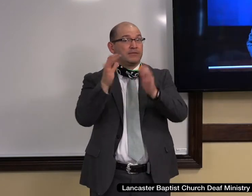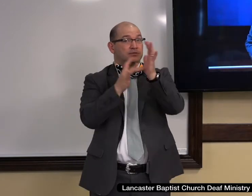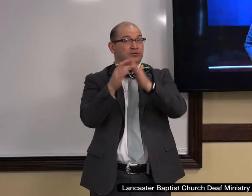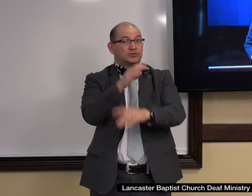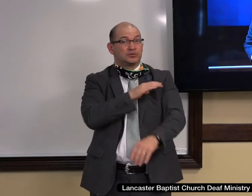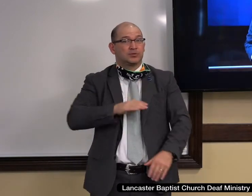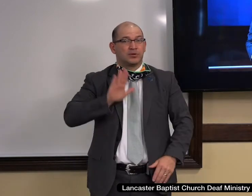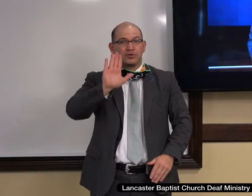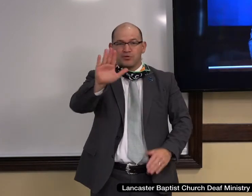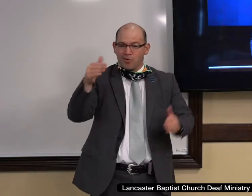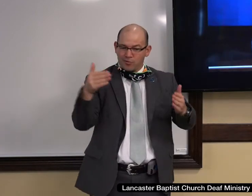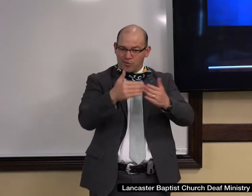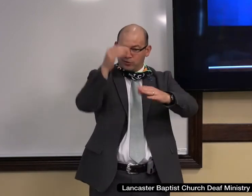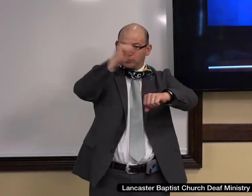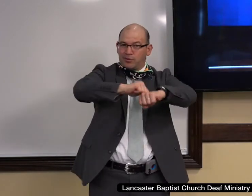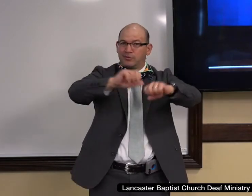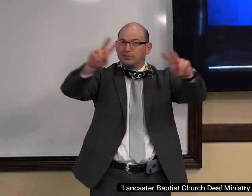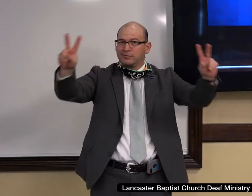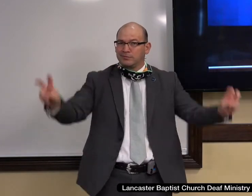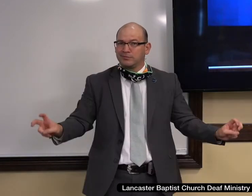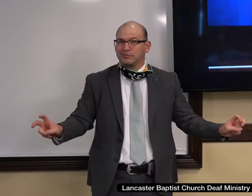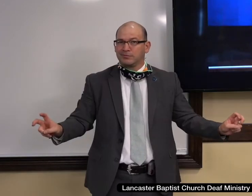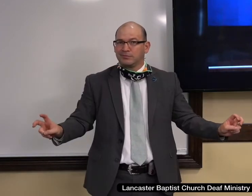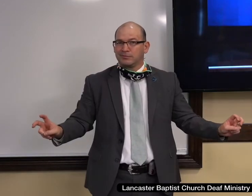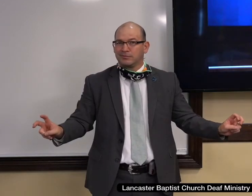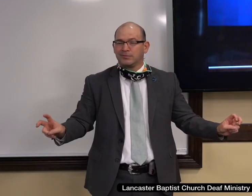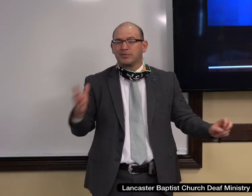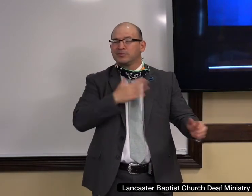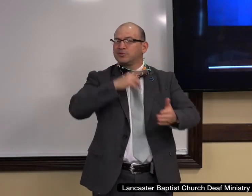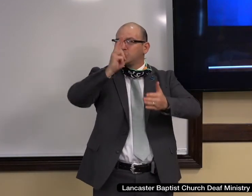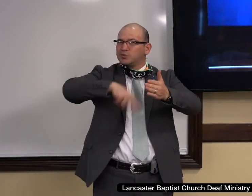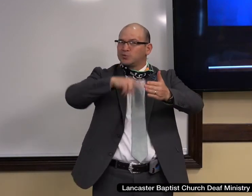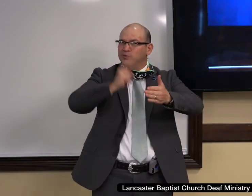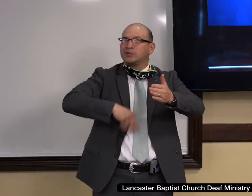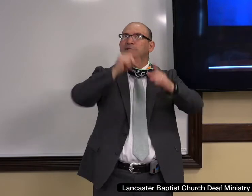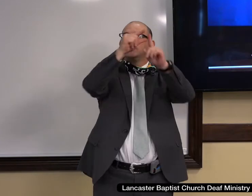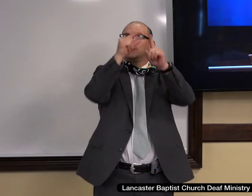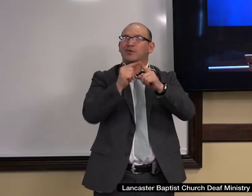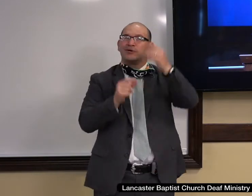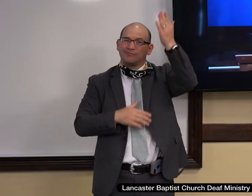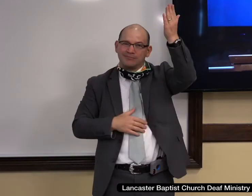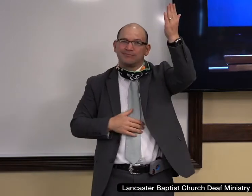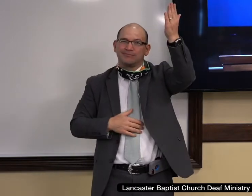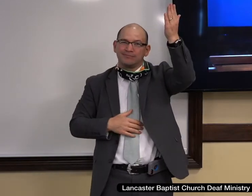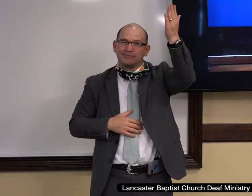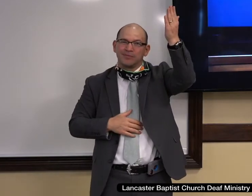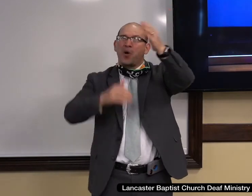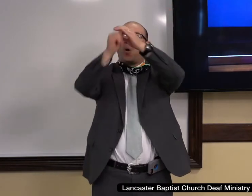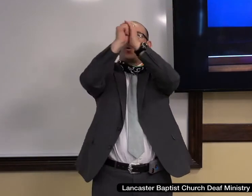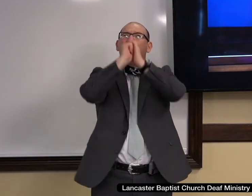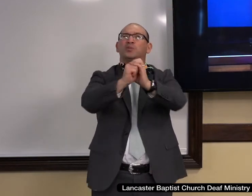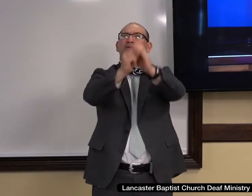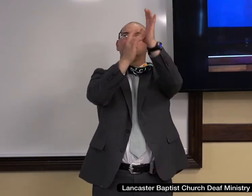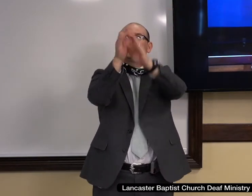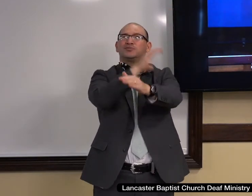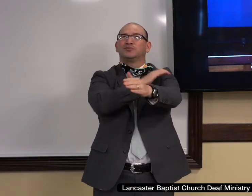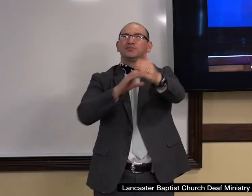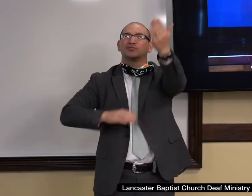your cornerstone, read his love letters, worship him, tell others